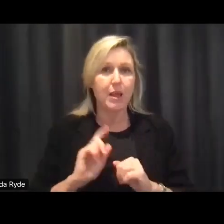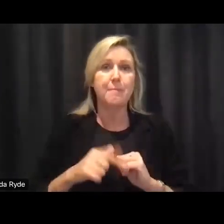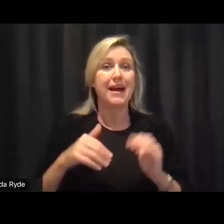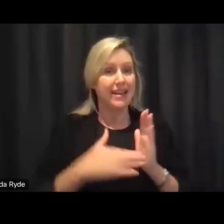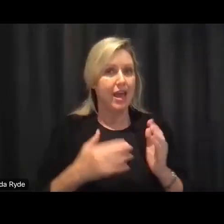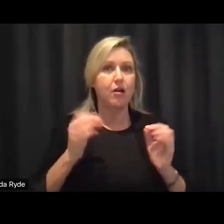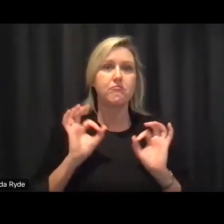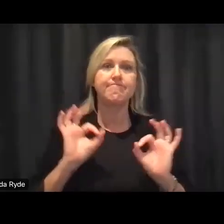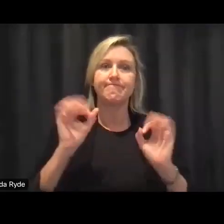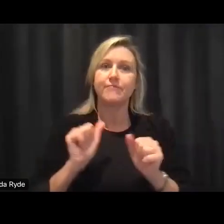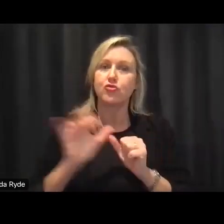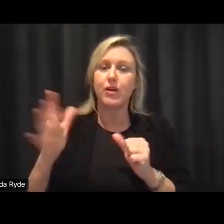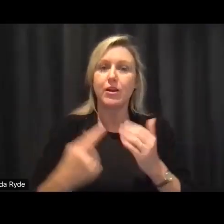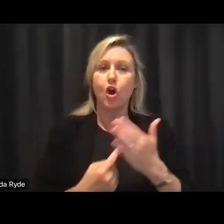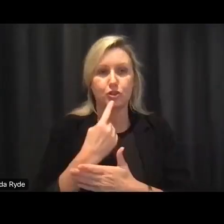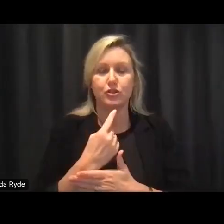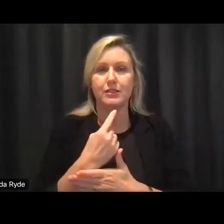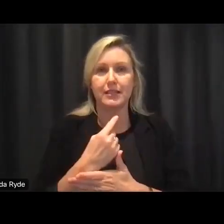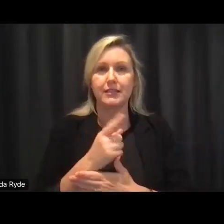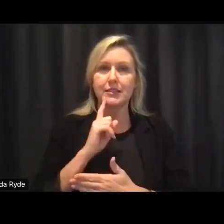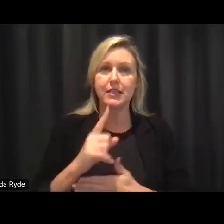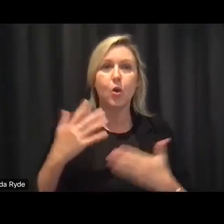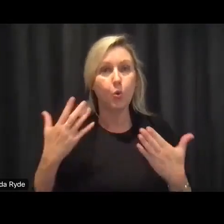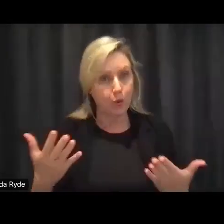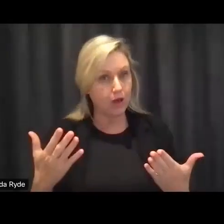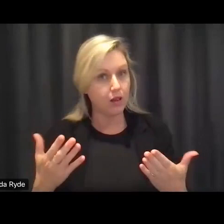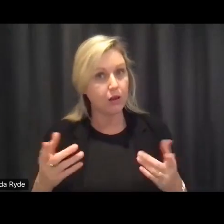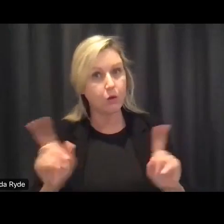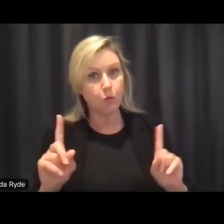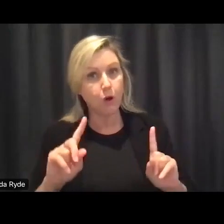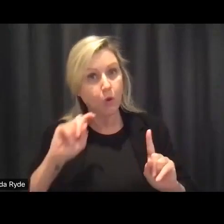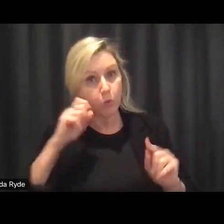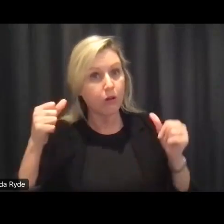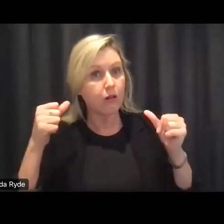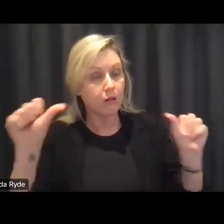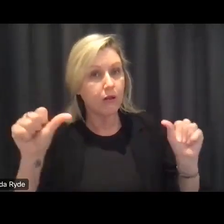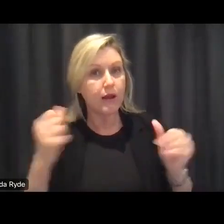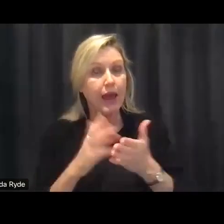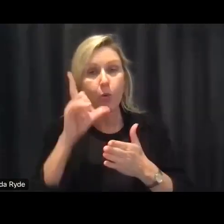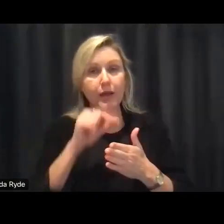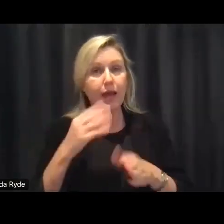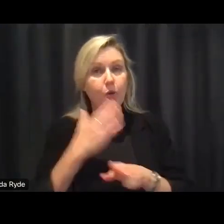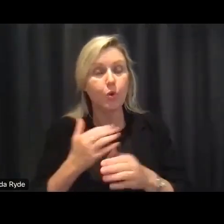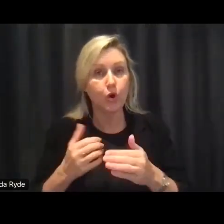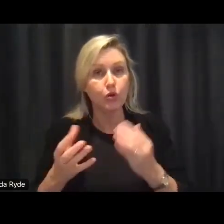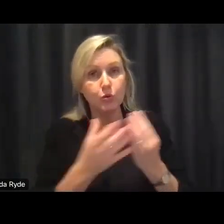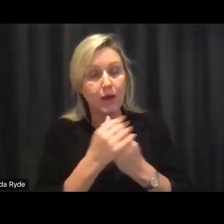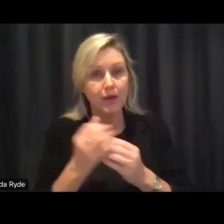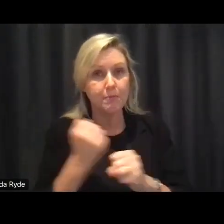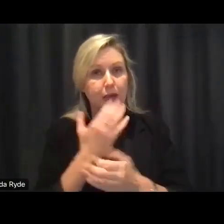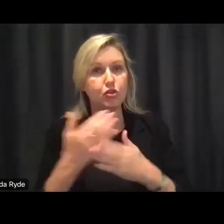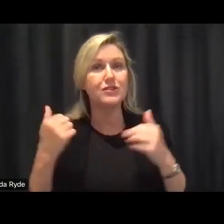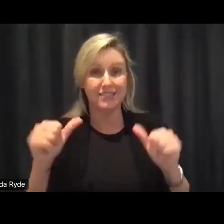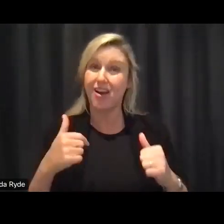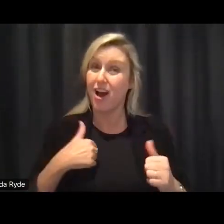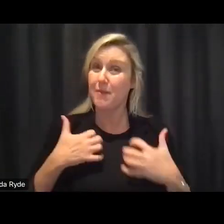at the moment is to turn that around and go well what will work and how can we all work together to build it so that's what i'm most excited about